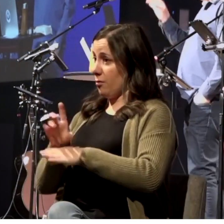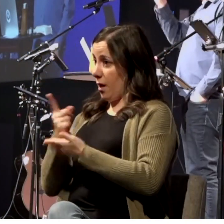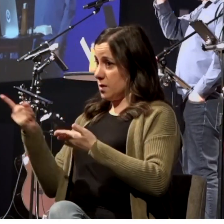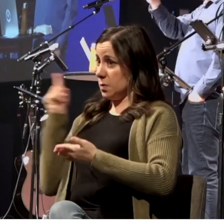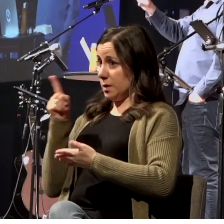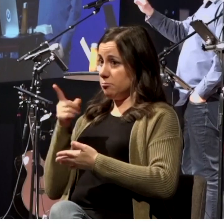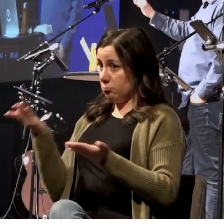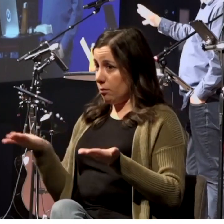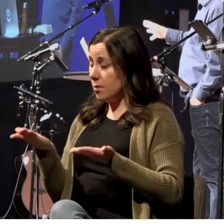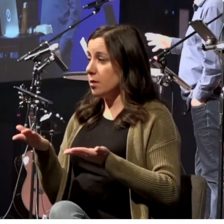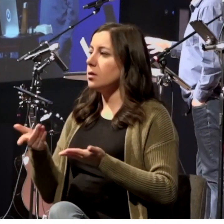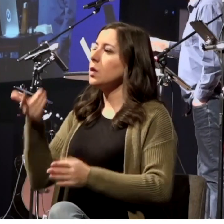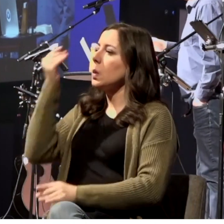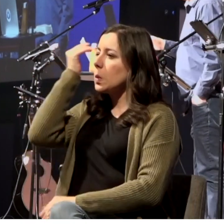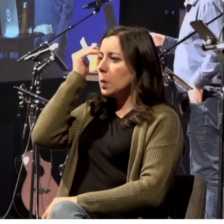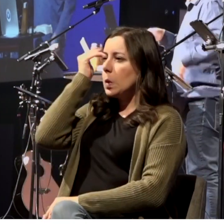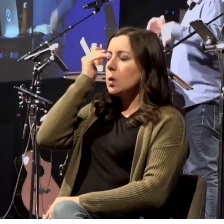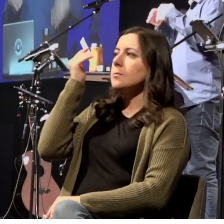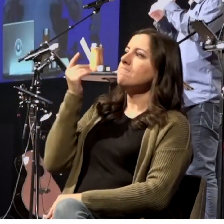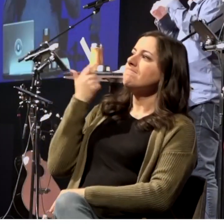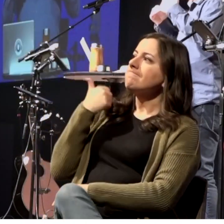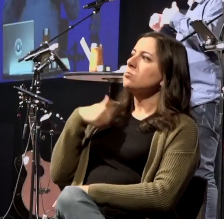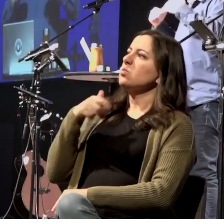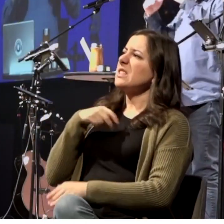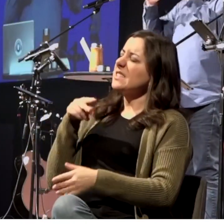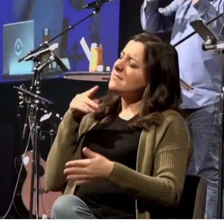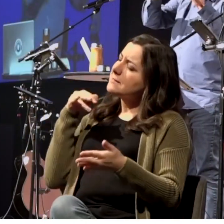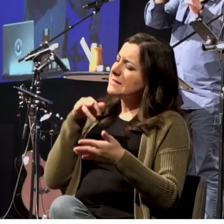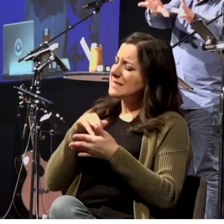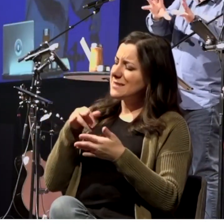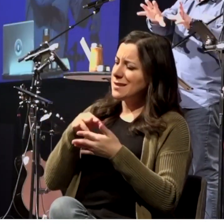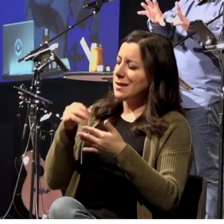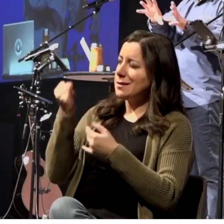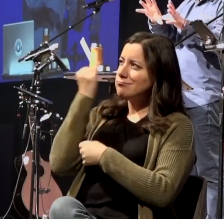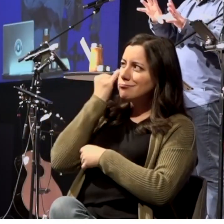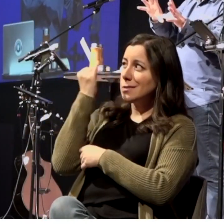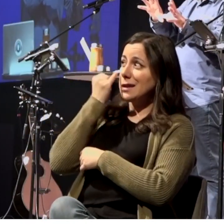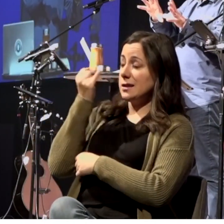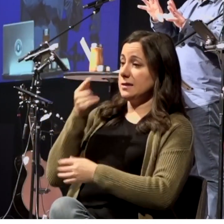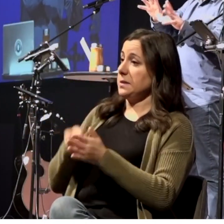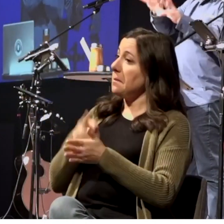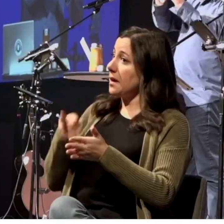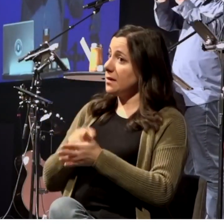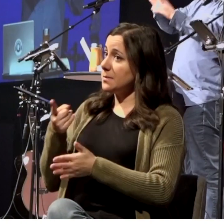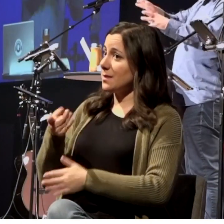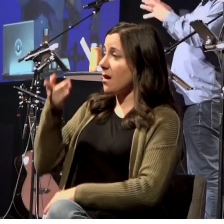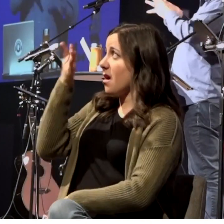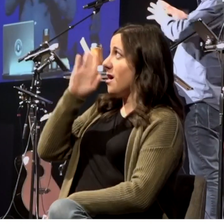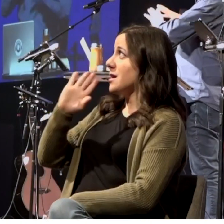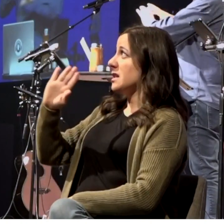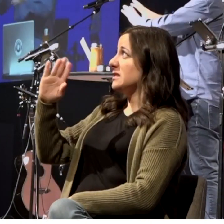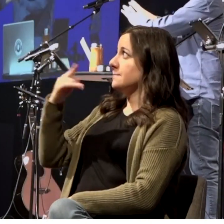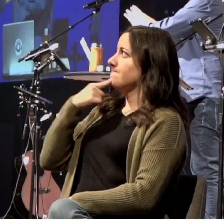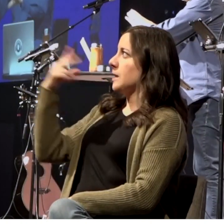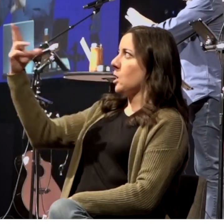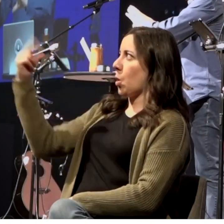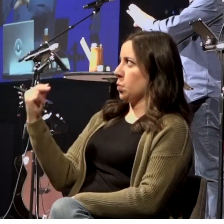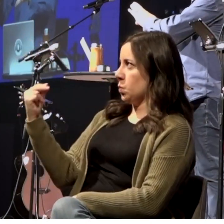you know that we explored the idea of responding to God's no's and responding to God's go's, right?